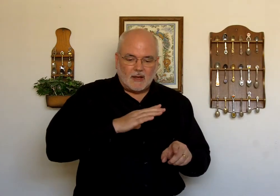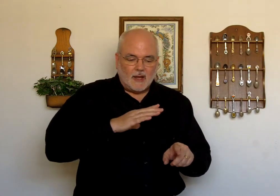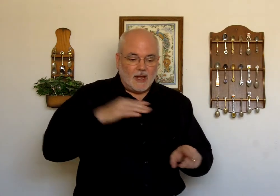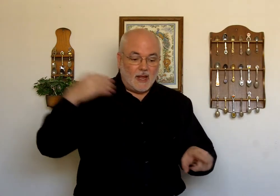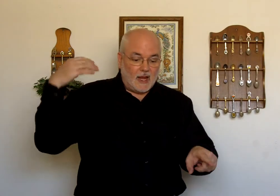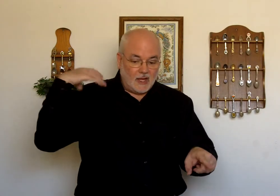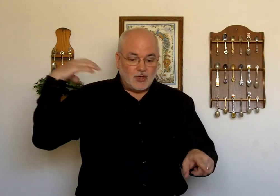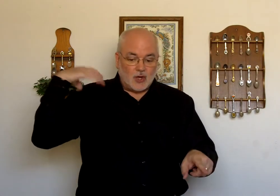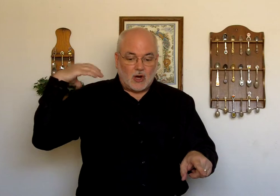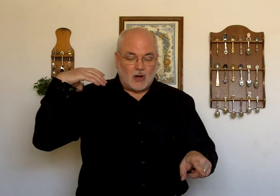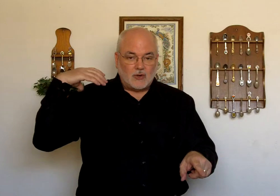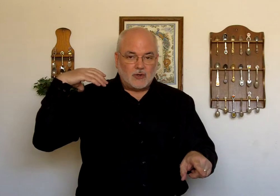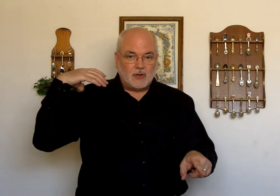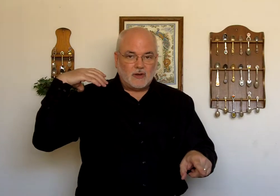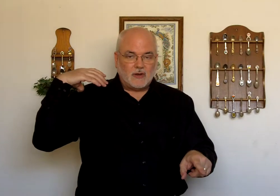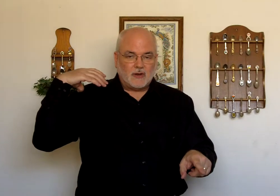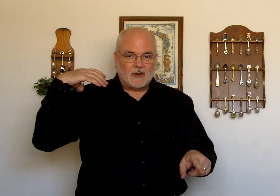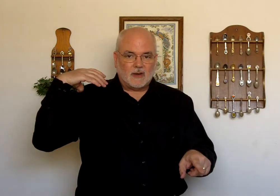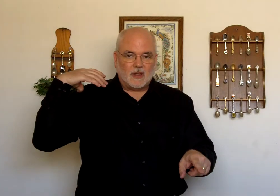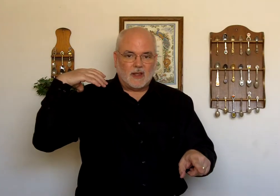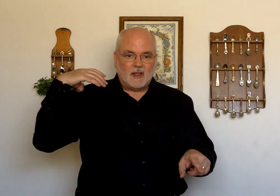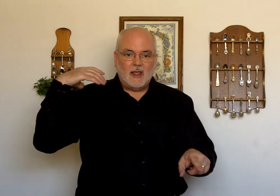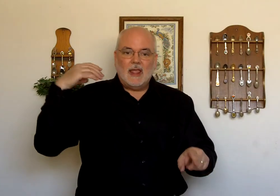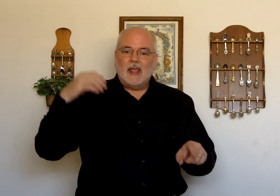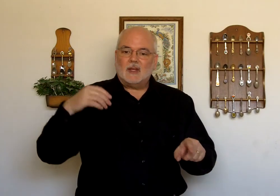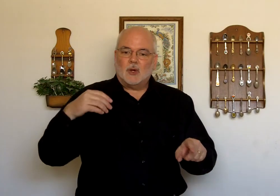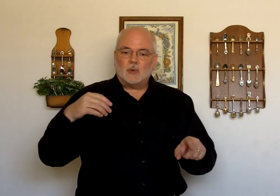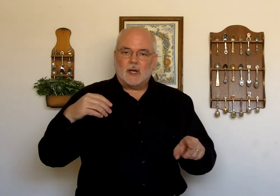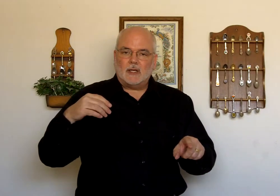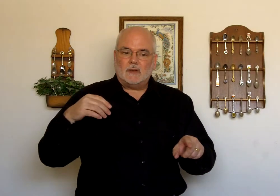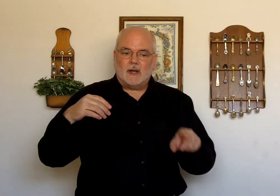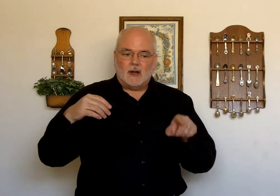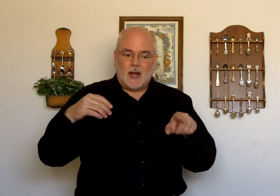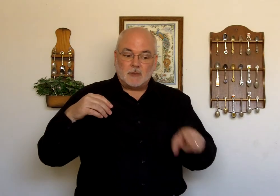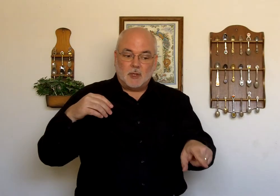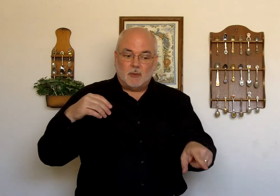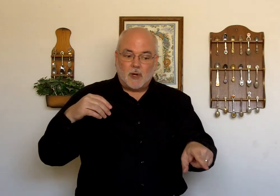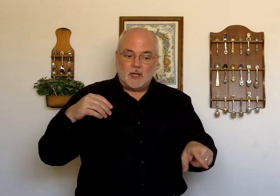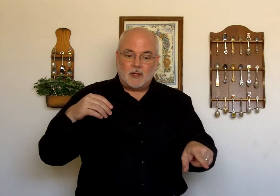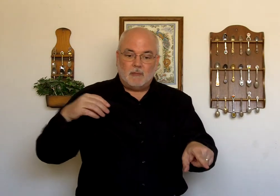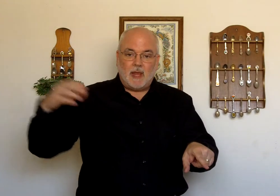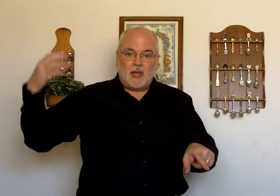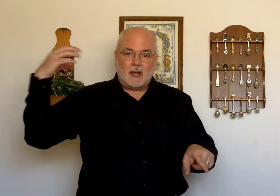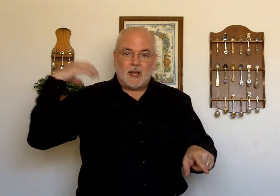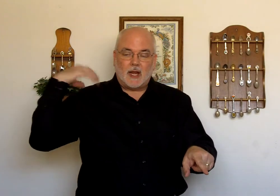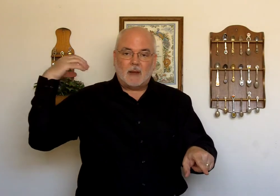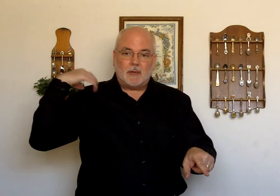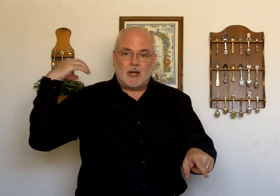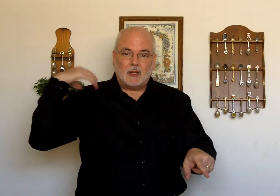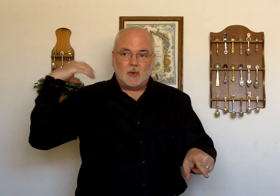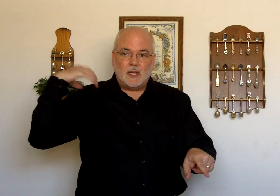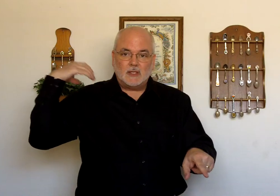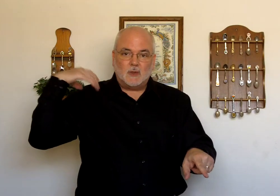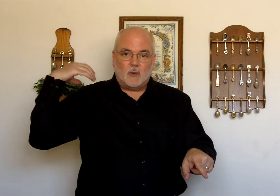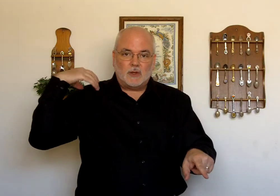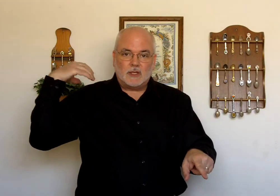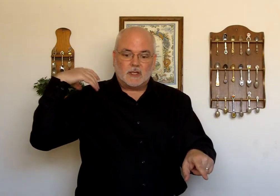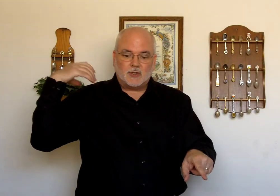in charge. Okay? Notice what I did there. I'm still pointing to the man. And I'm telling you. He's the one that's in